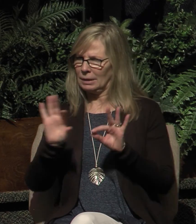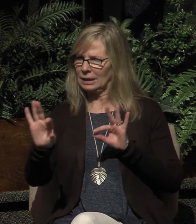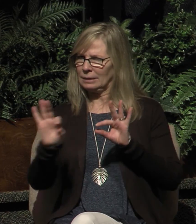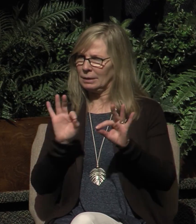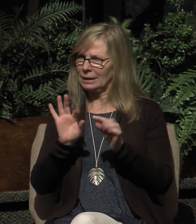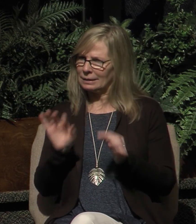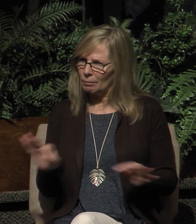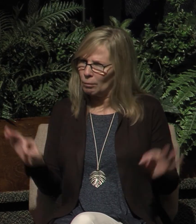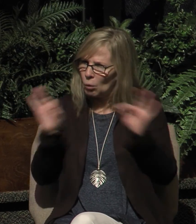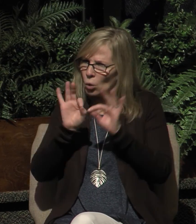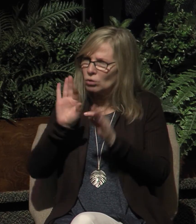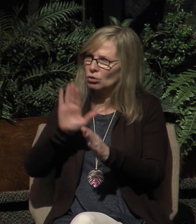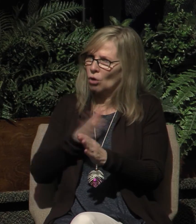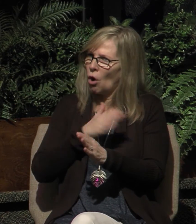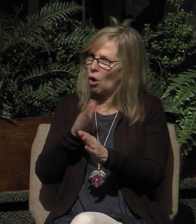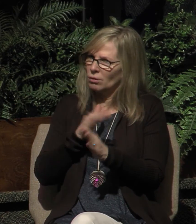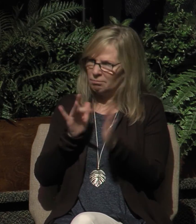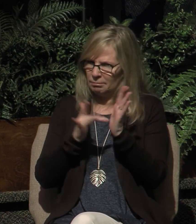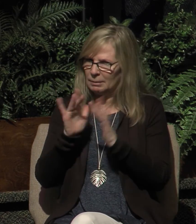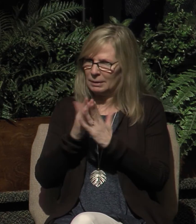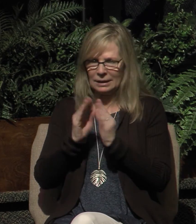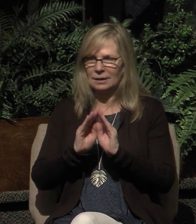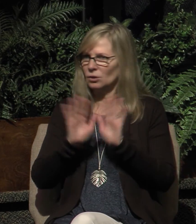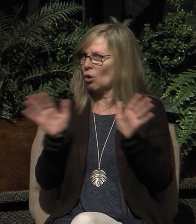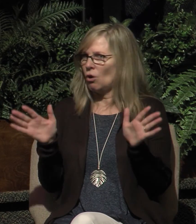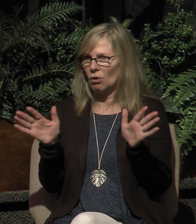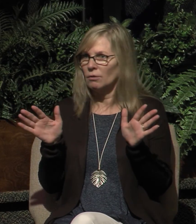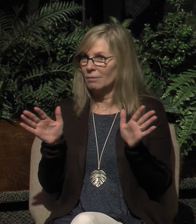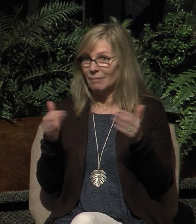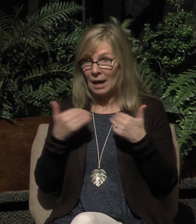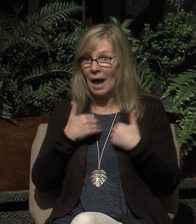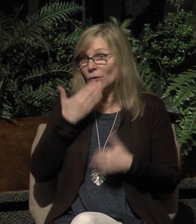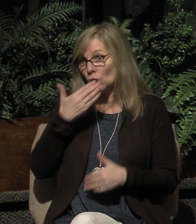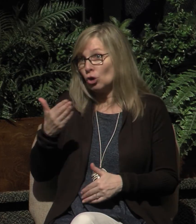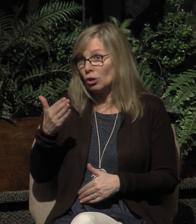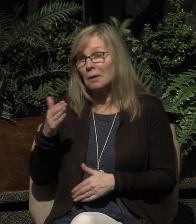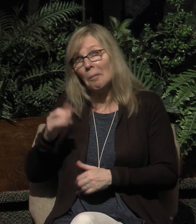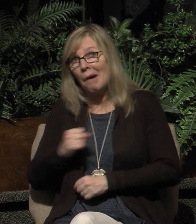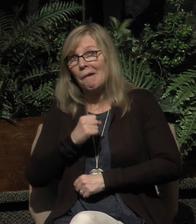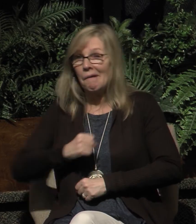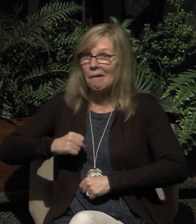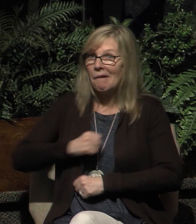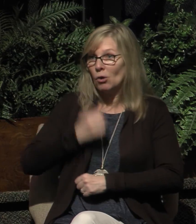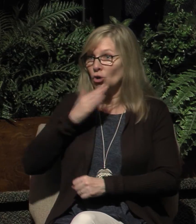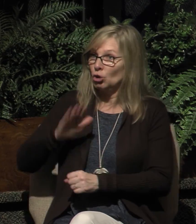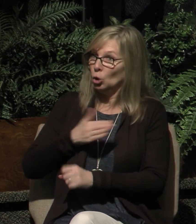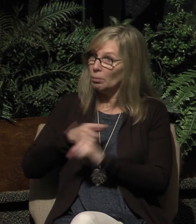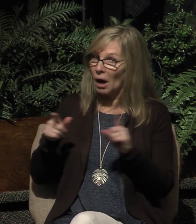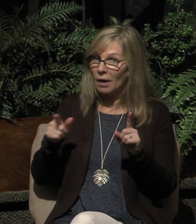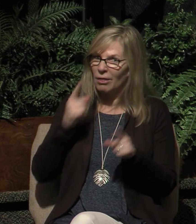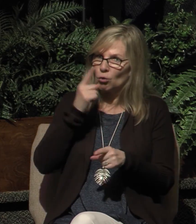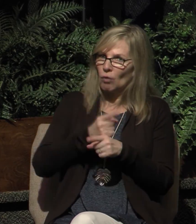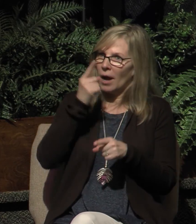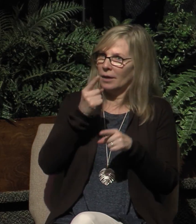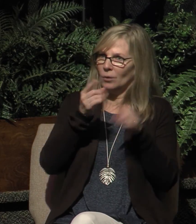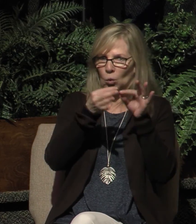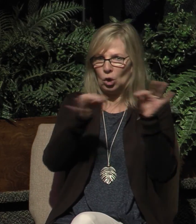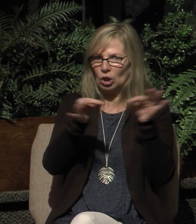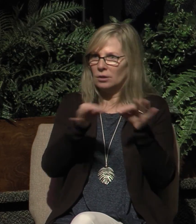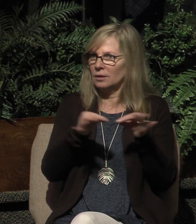songs songs that not only have a good tune but they also have the right lyrics because when we sing